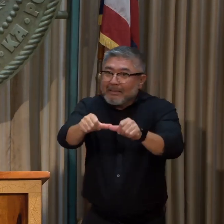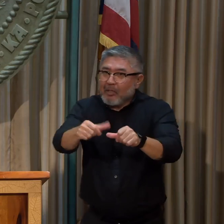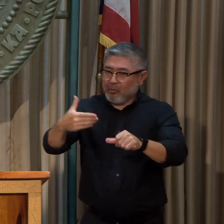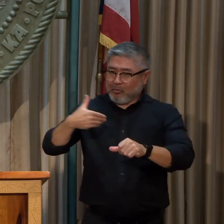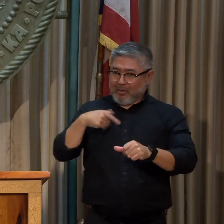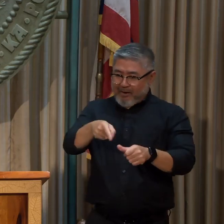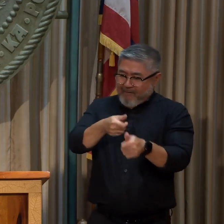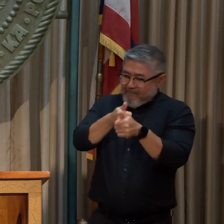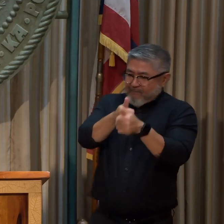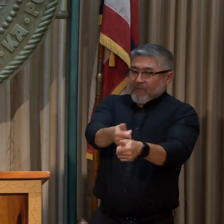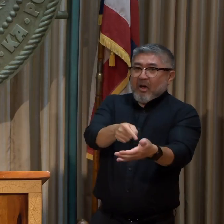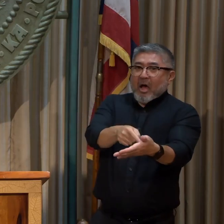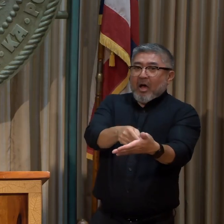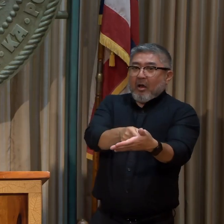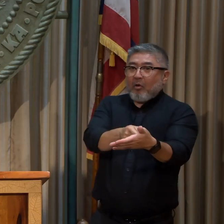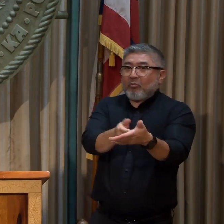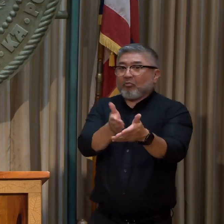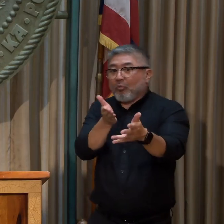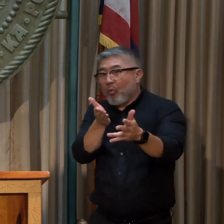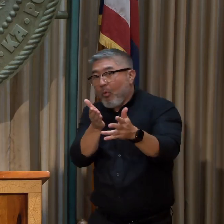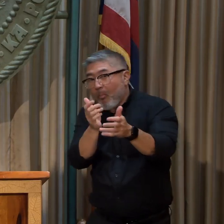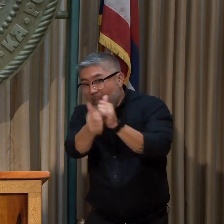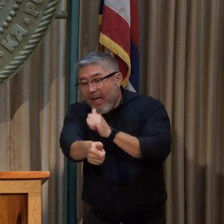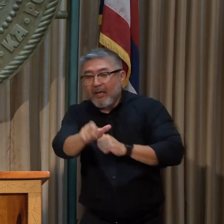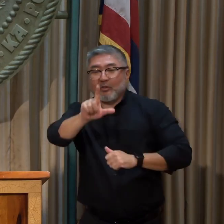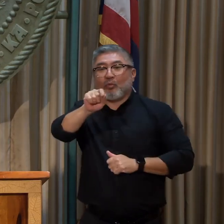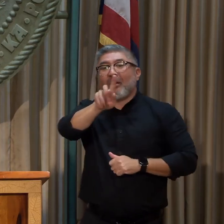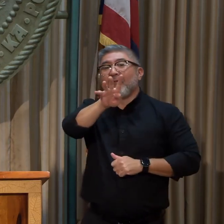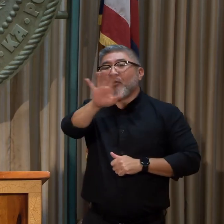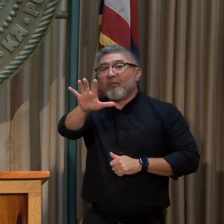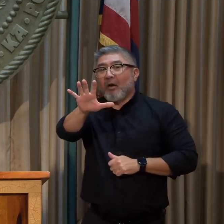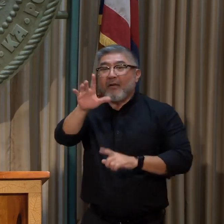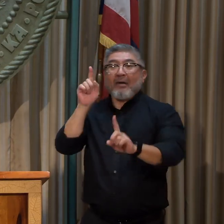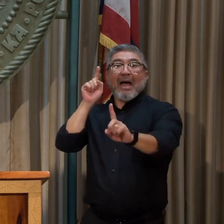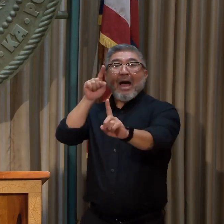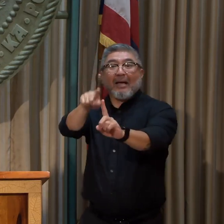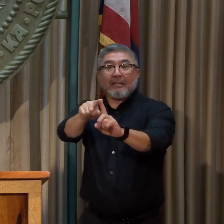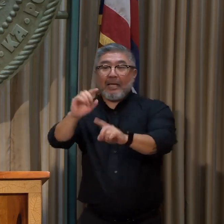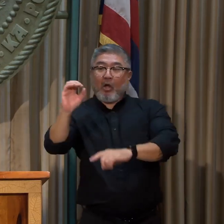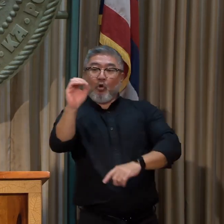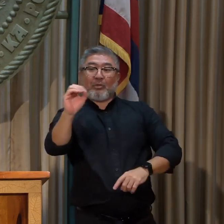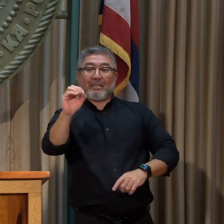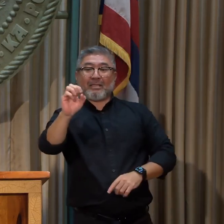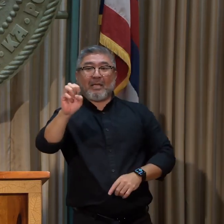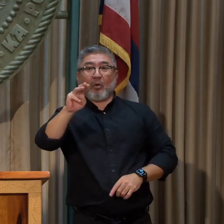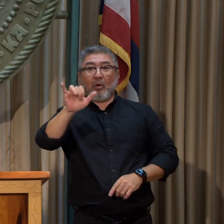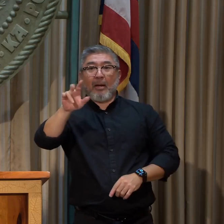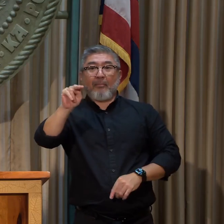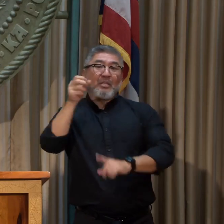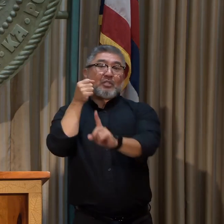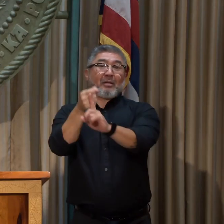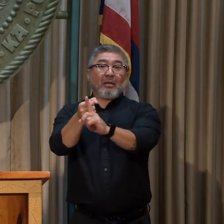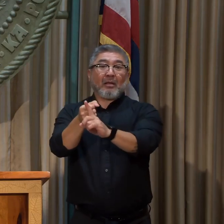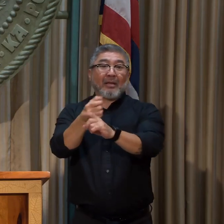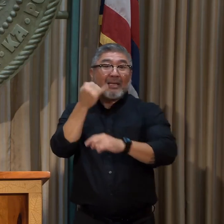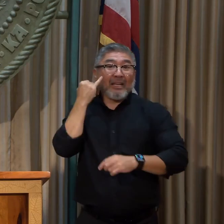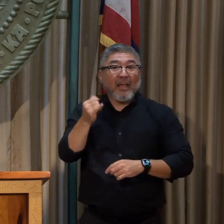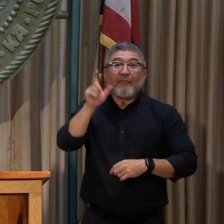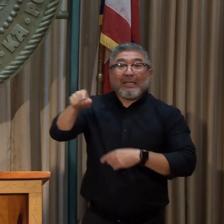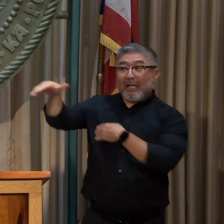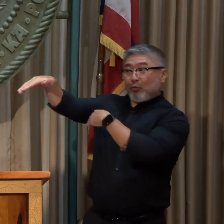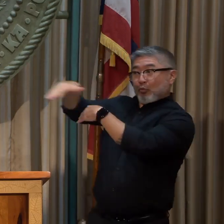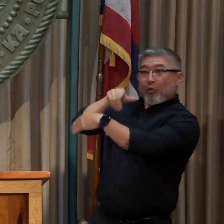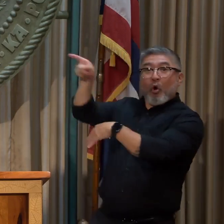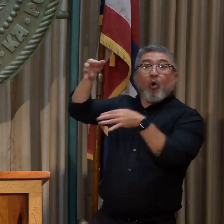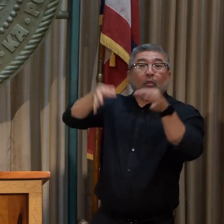through 2045 or as soon as the zero emissions target is achieved. So if court assistance is needed, it's